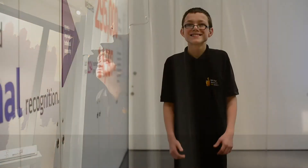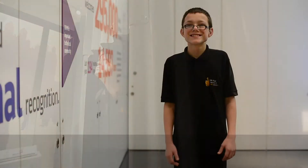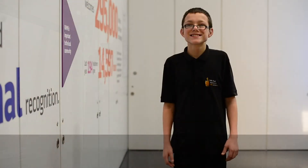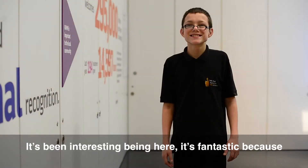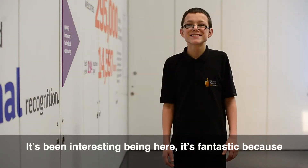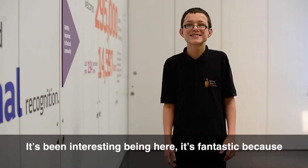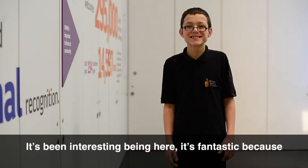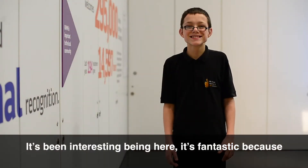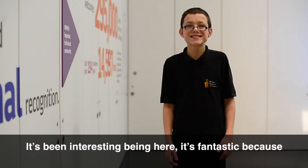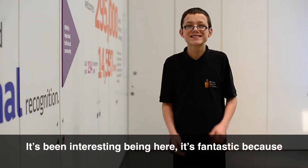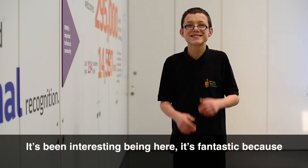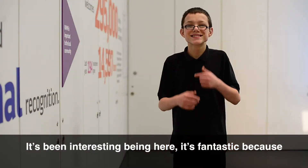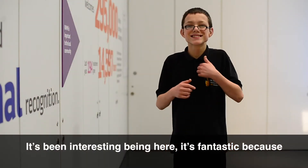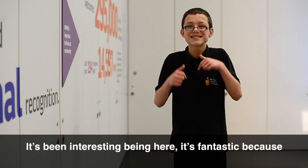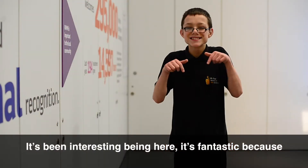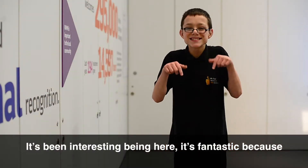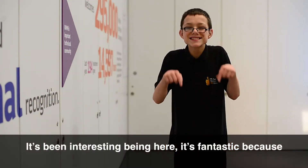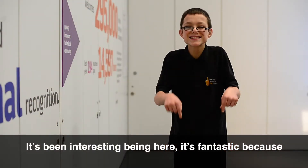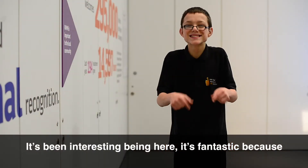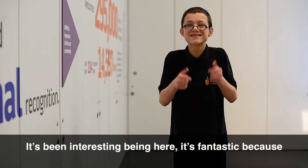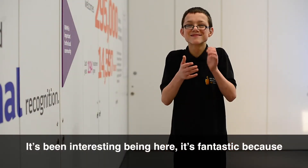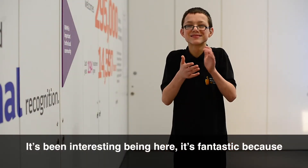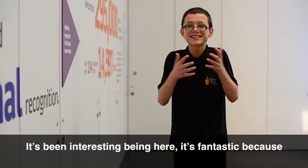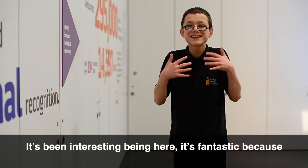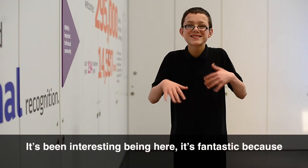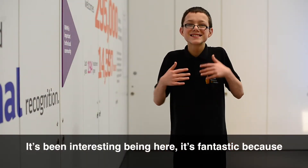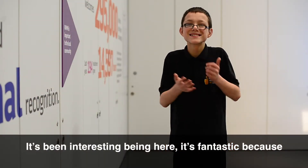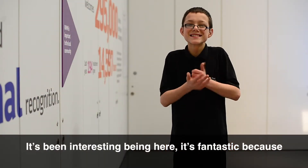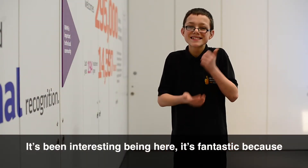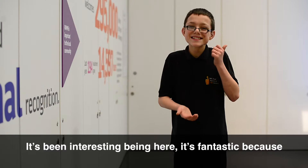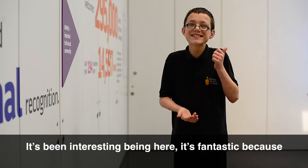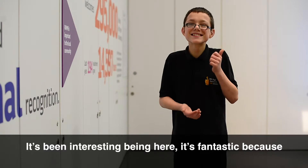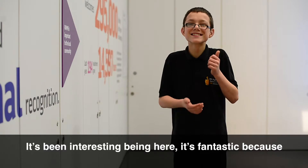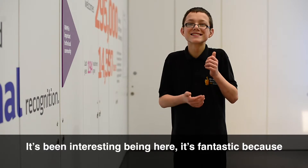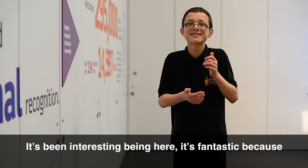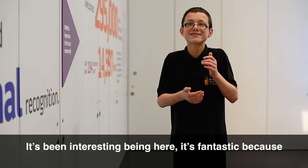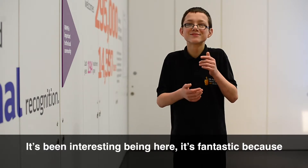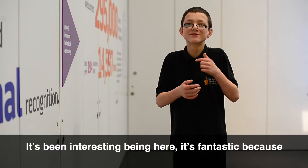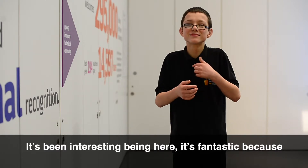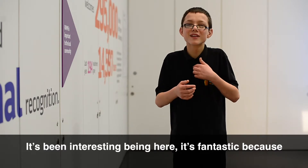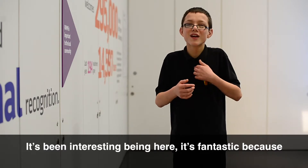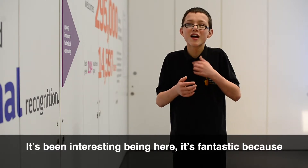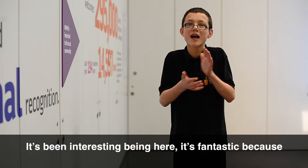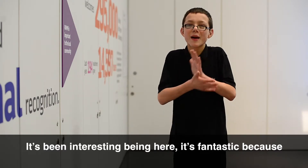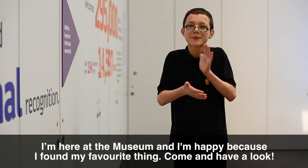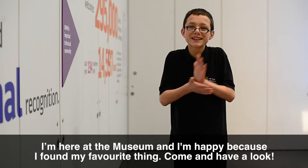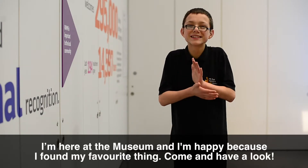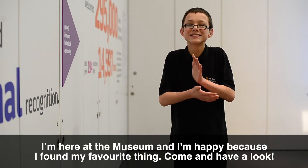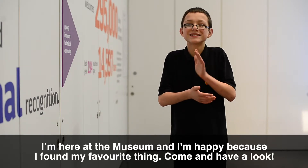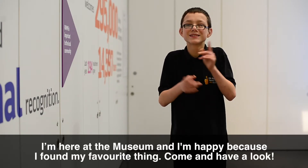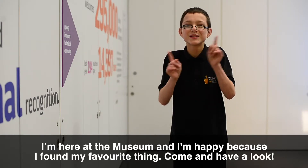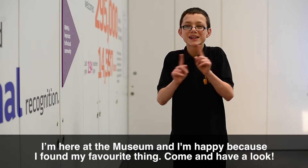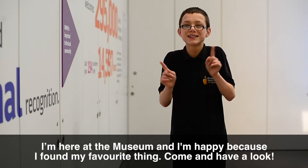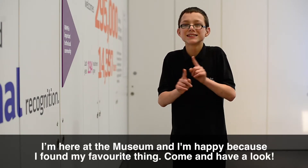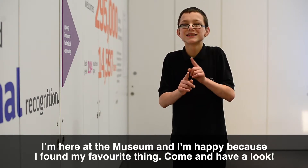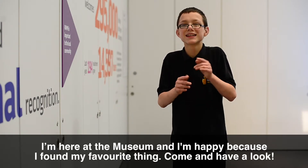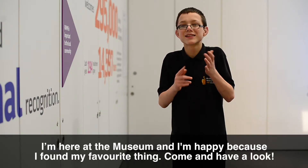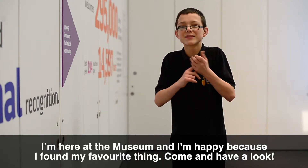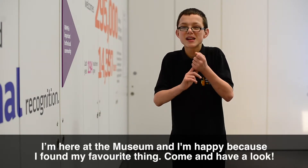It's been interesting here. It's fantastic because I'm here at the museum and I'm happy because I found my favourite